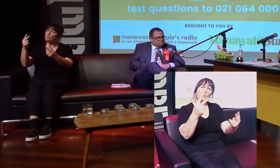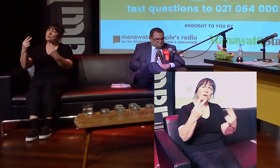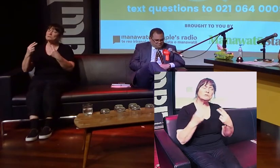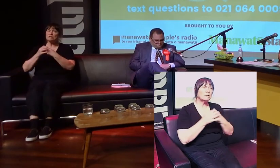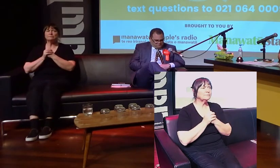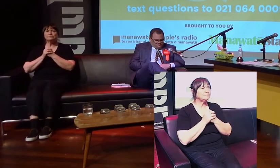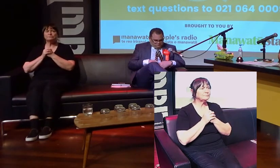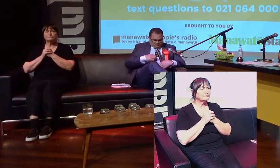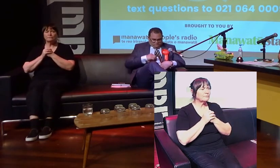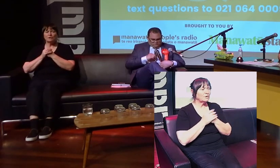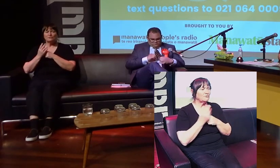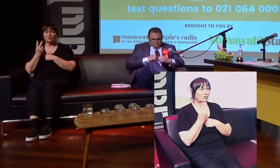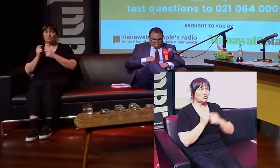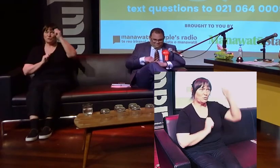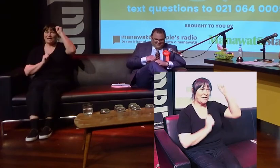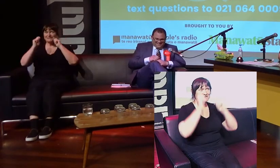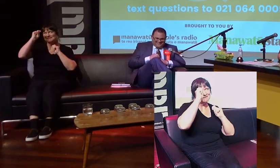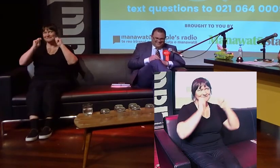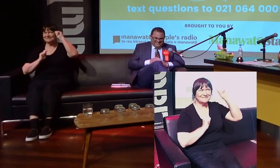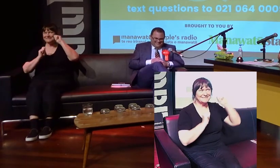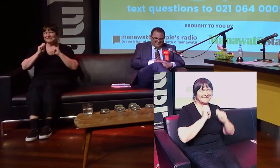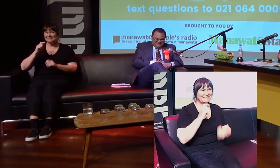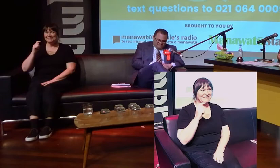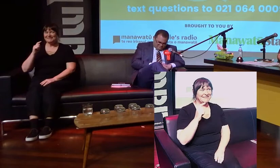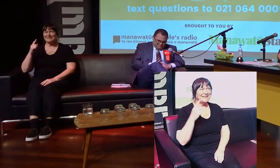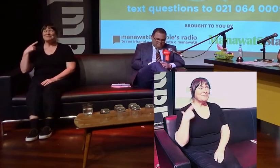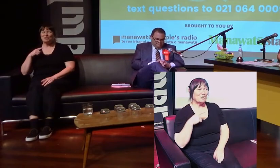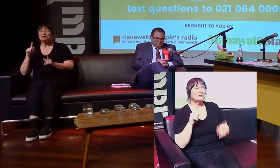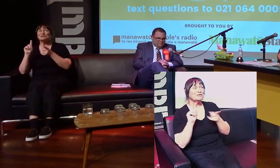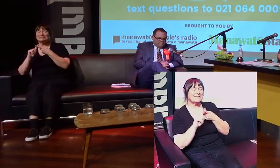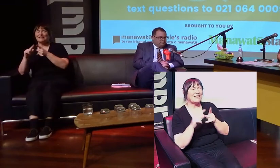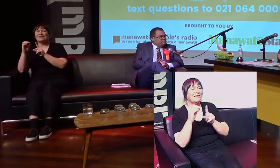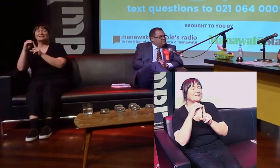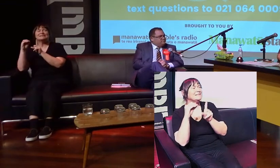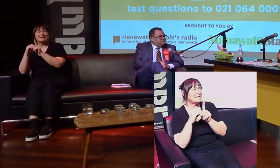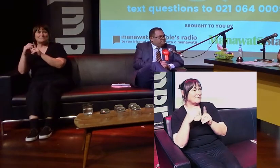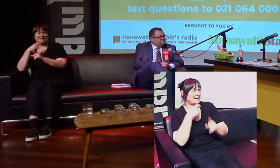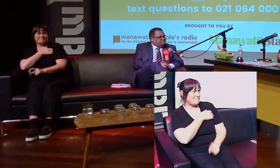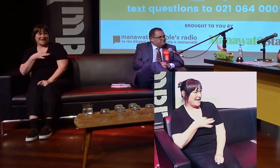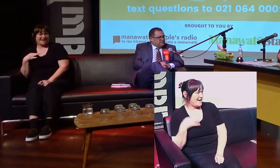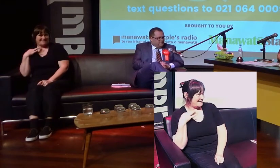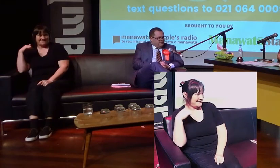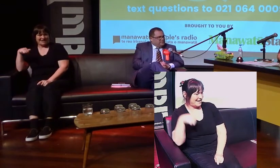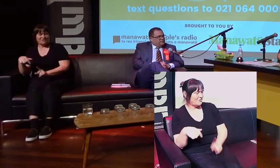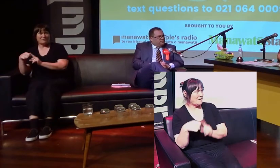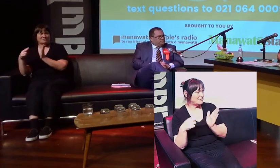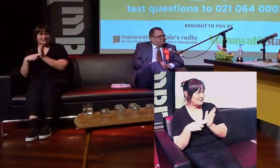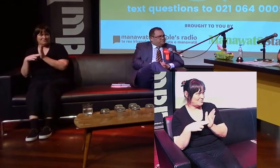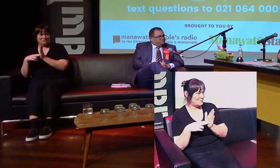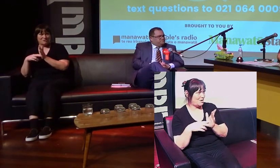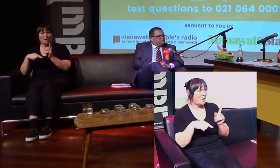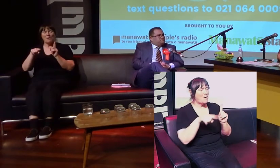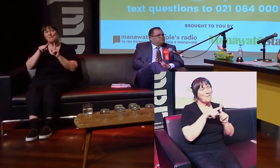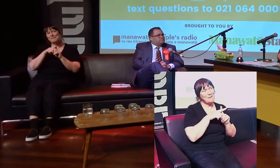they'll know you're wearing two hats at the moment because you are still technically Deputy Mayor of Palmerston North. And I understand you've been